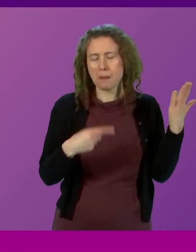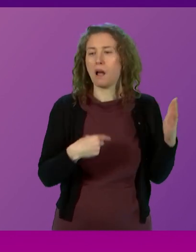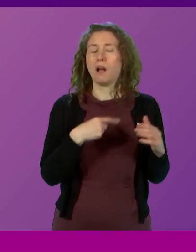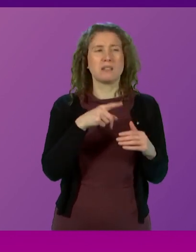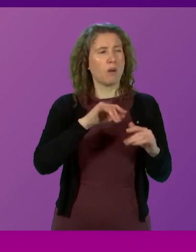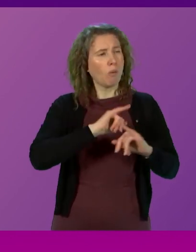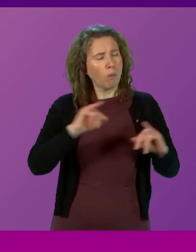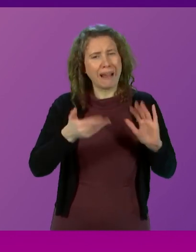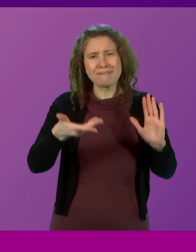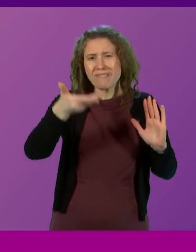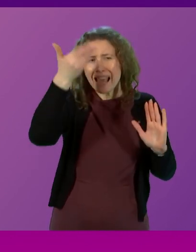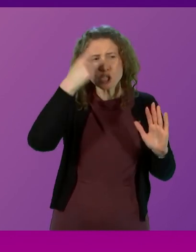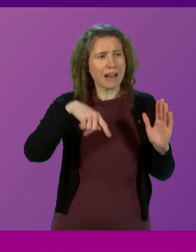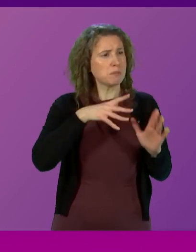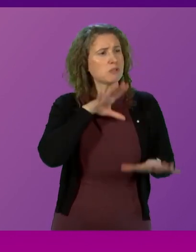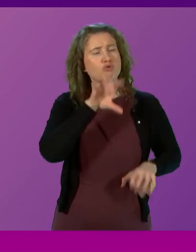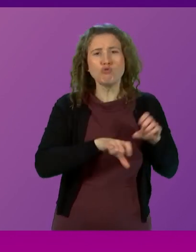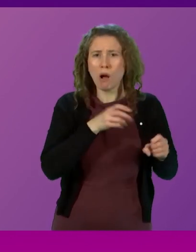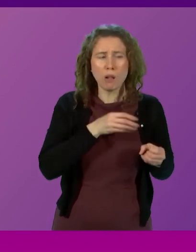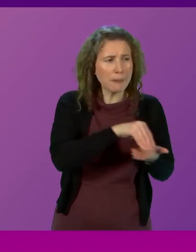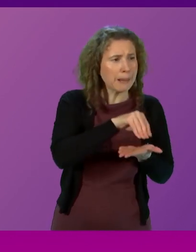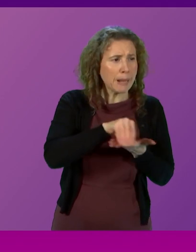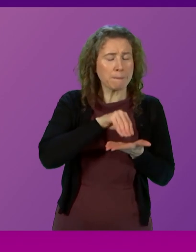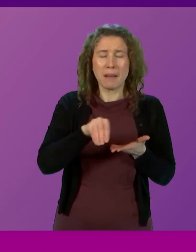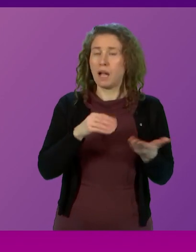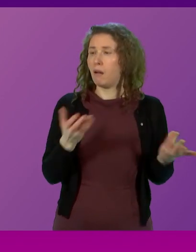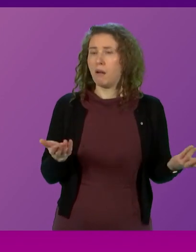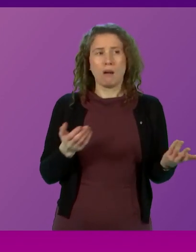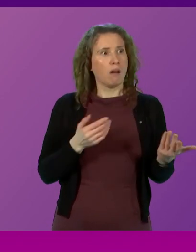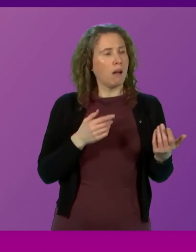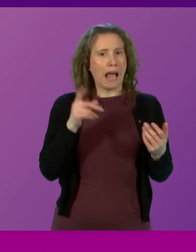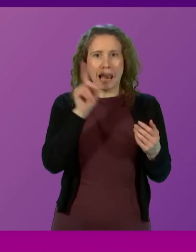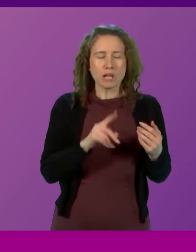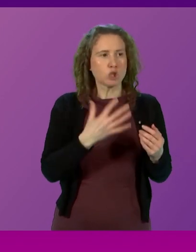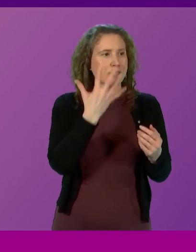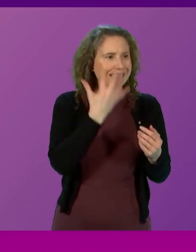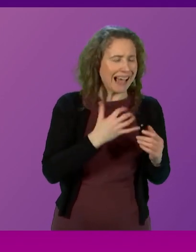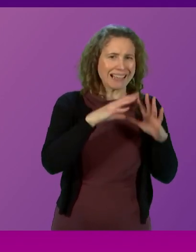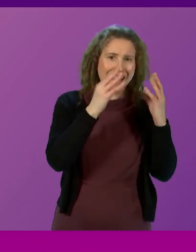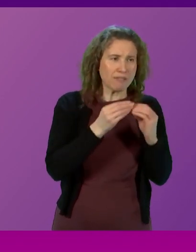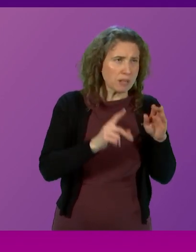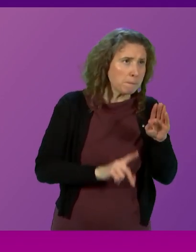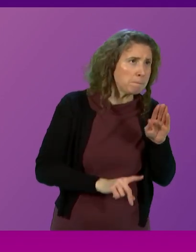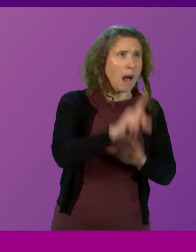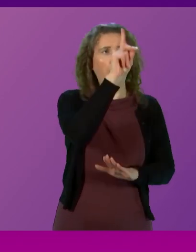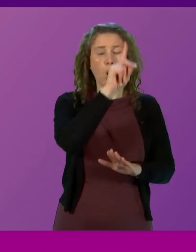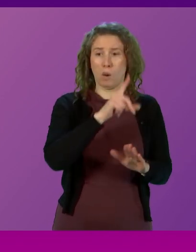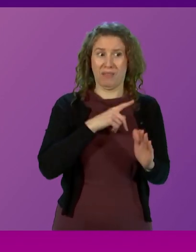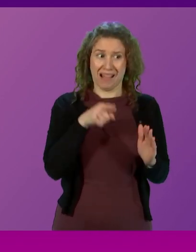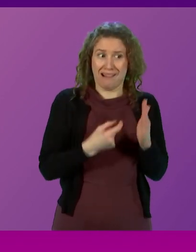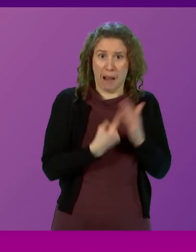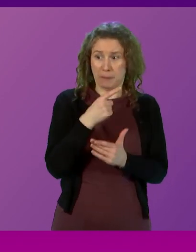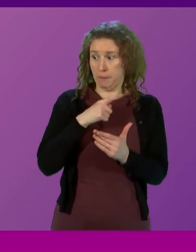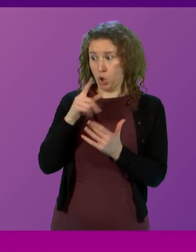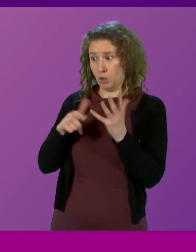inflation that people are wrestling with, the sky-high energy costs that have been fuelled by the mismanagement